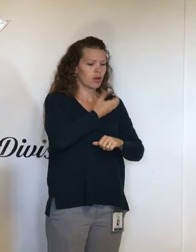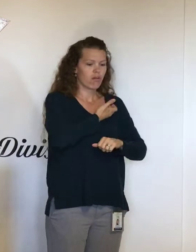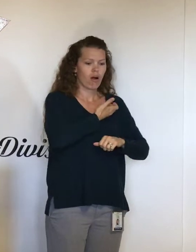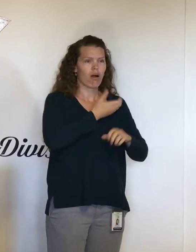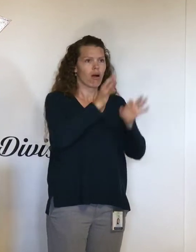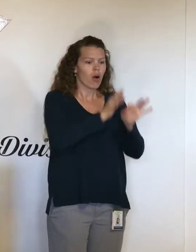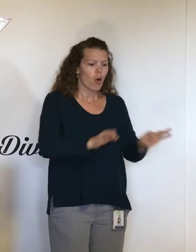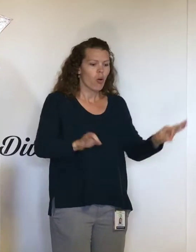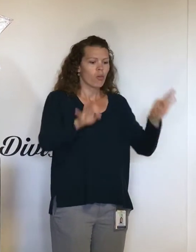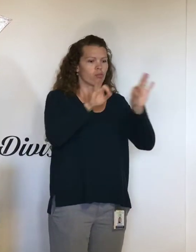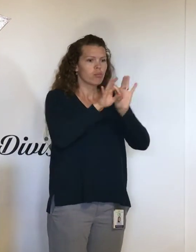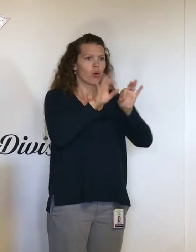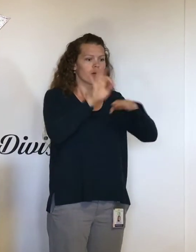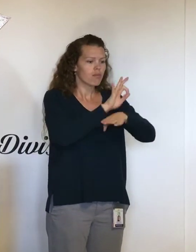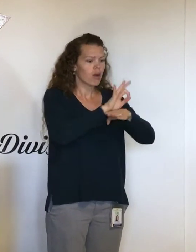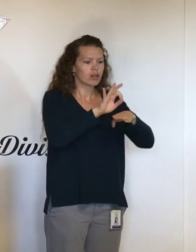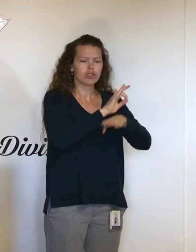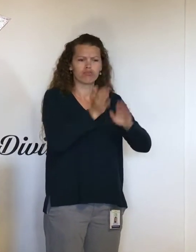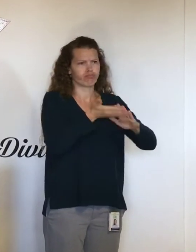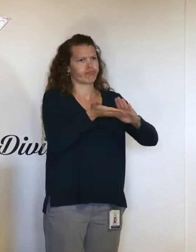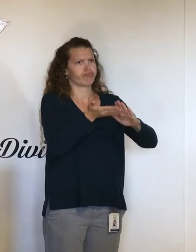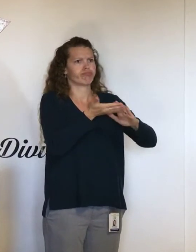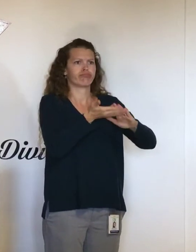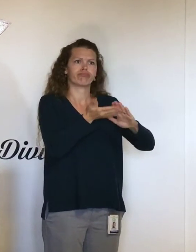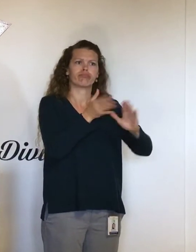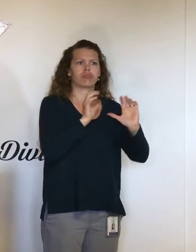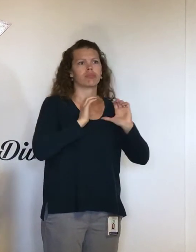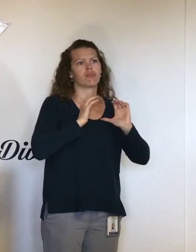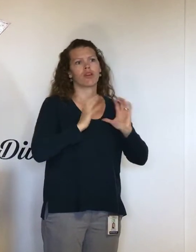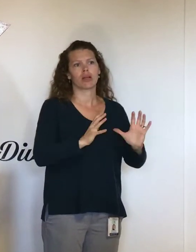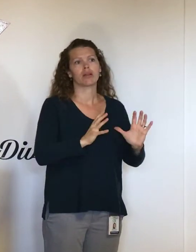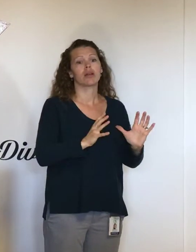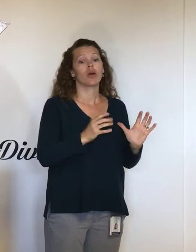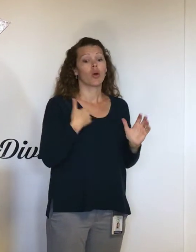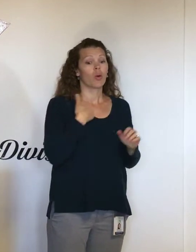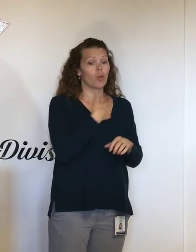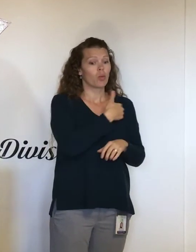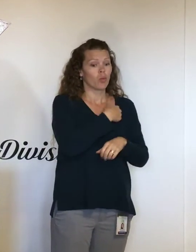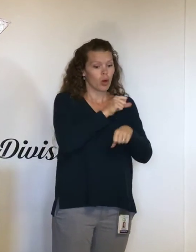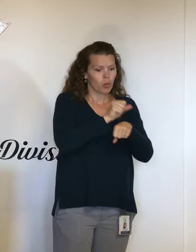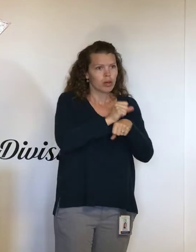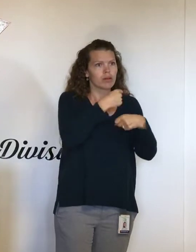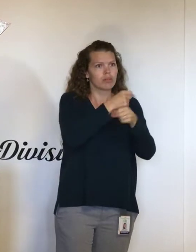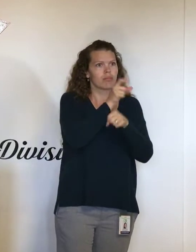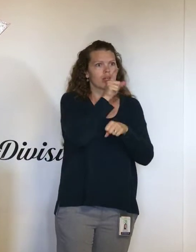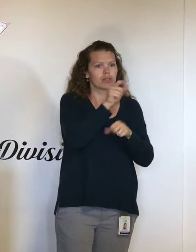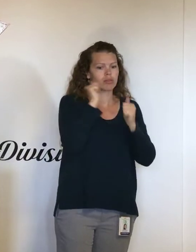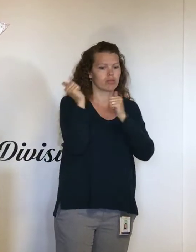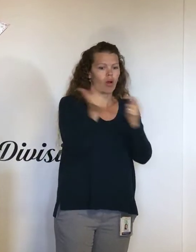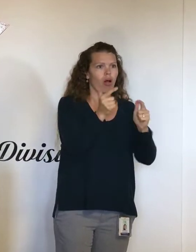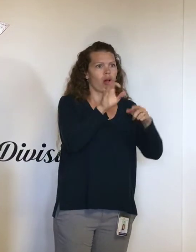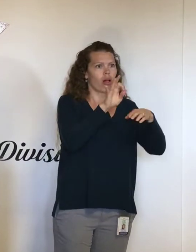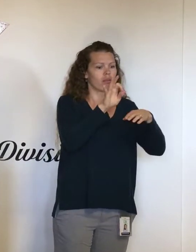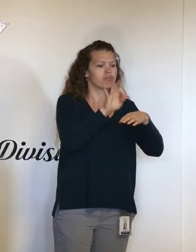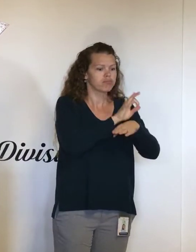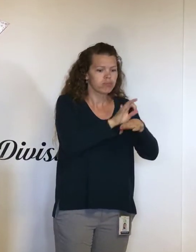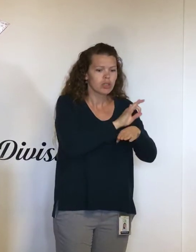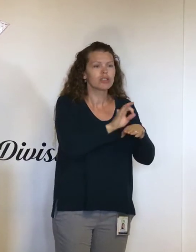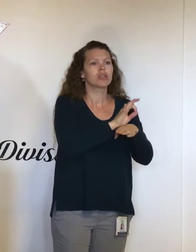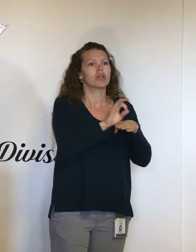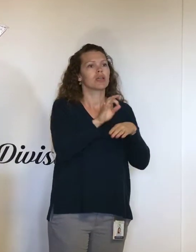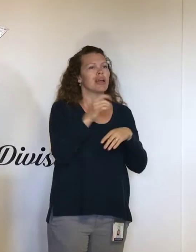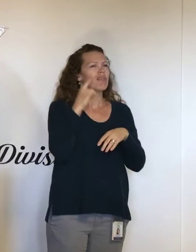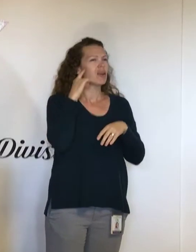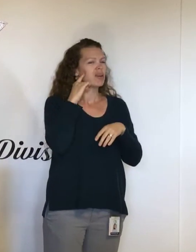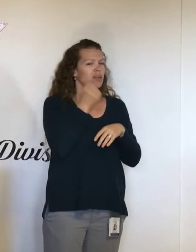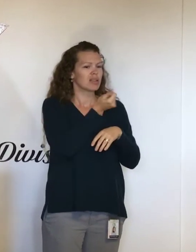is operational. And so we're doing our best to make sure that is up to speed. And I understand there are several grocery stores that are